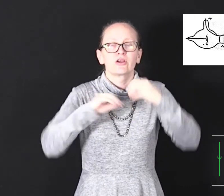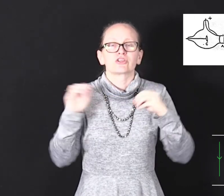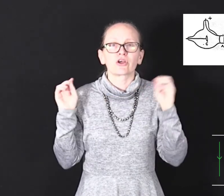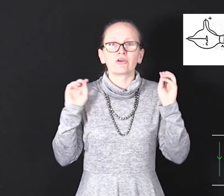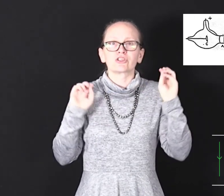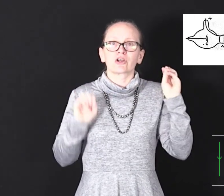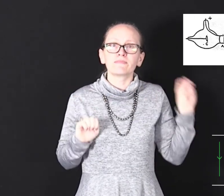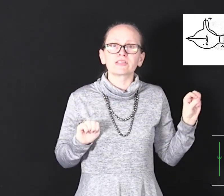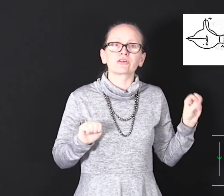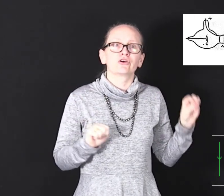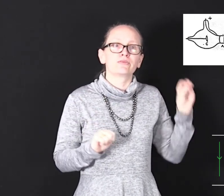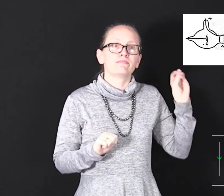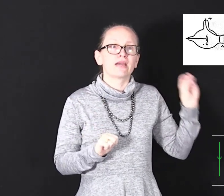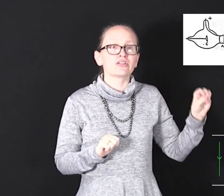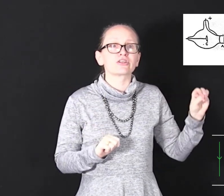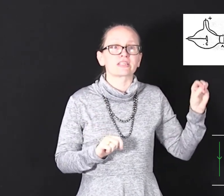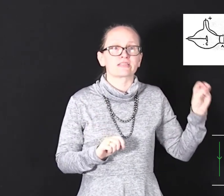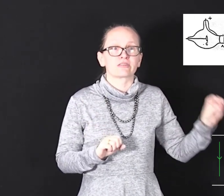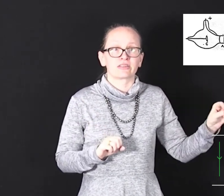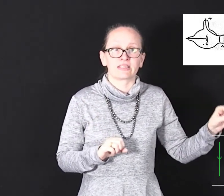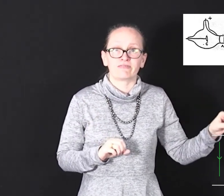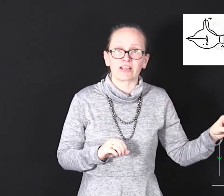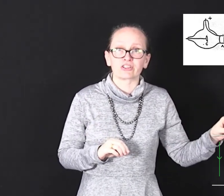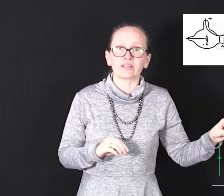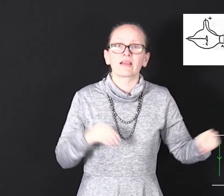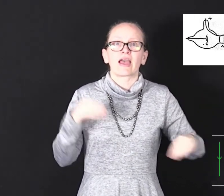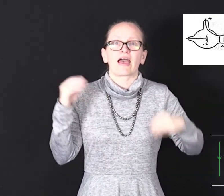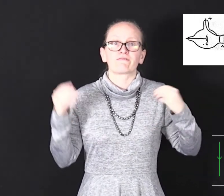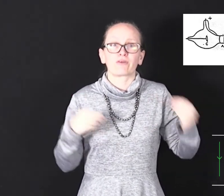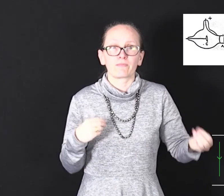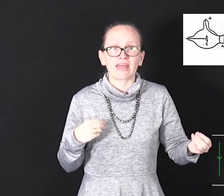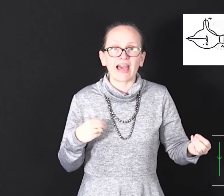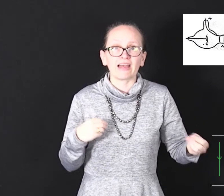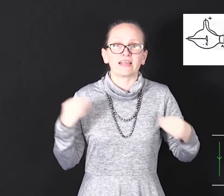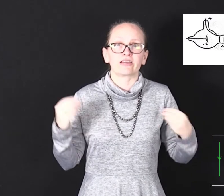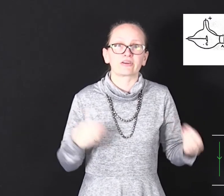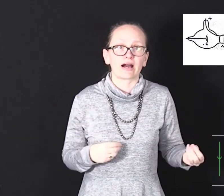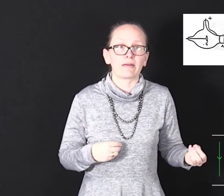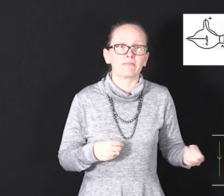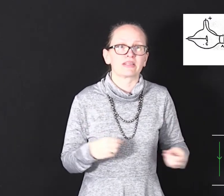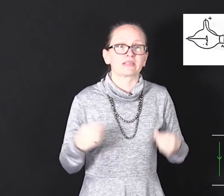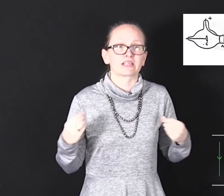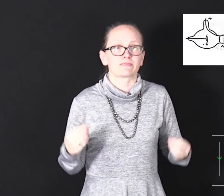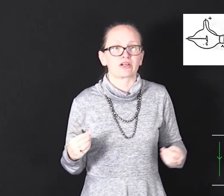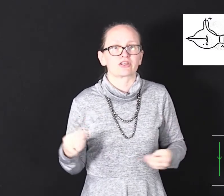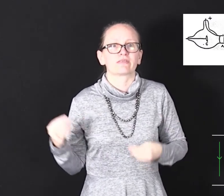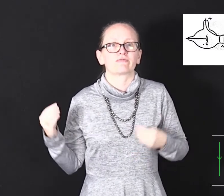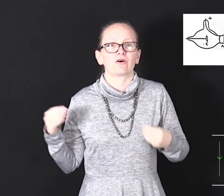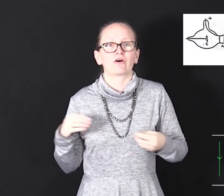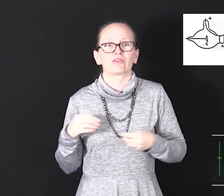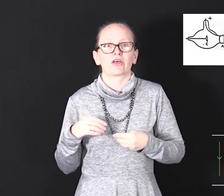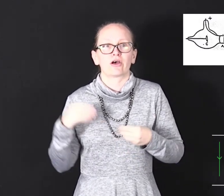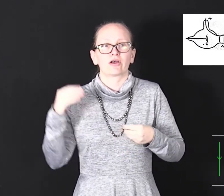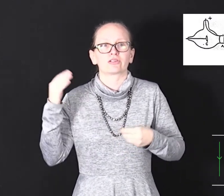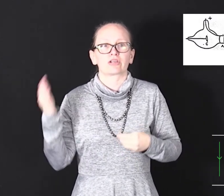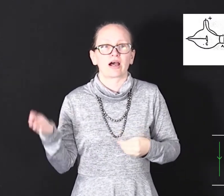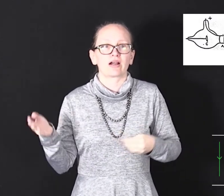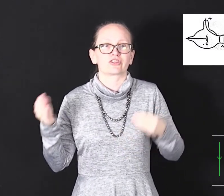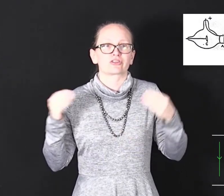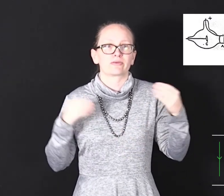So Thompson could measure the deflection and from that he could come up with an expression for the charge to